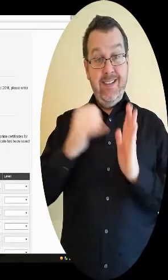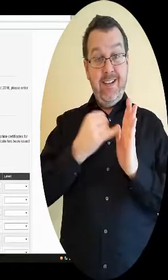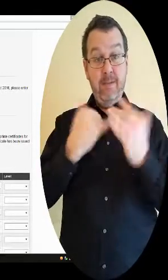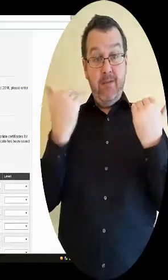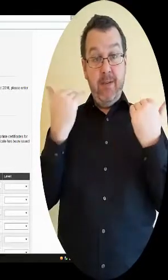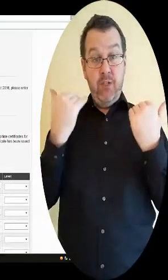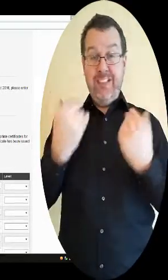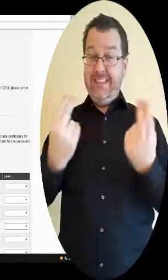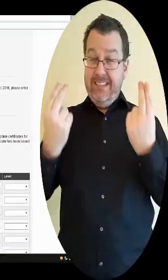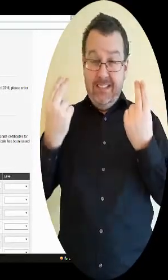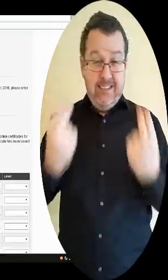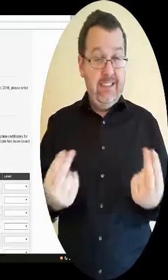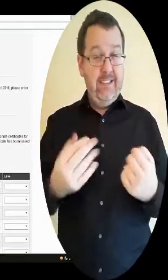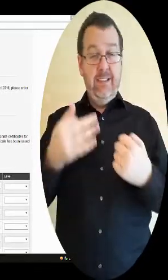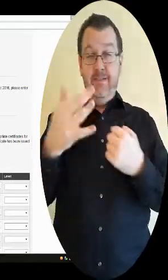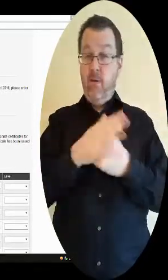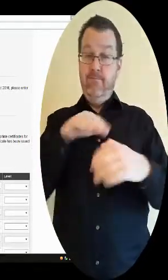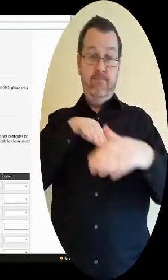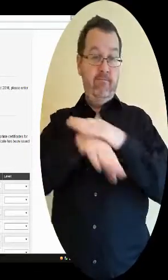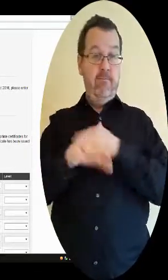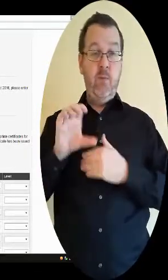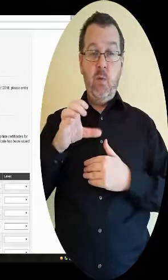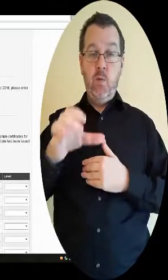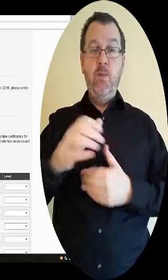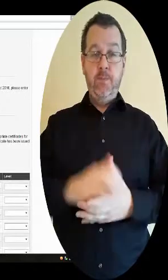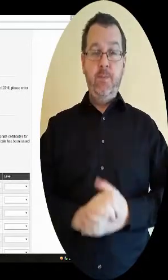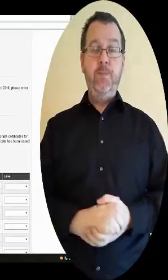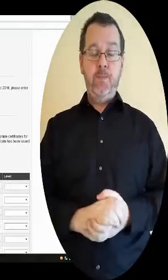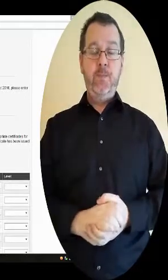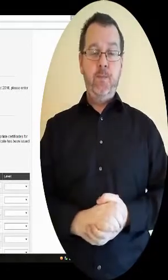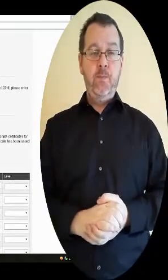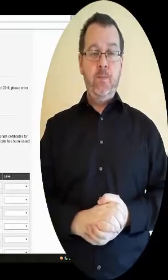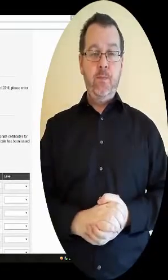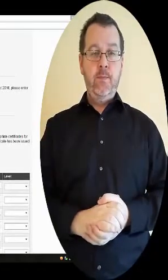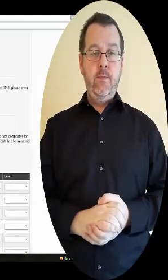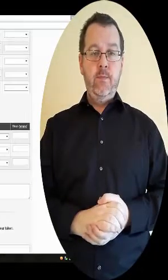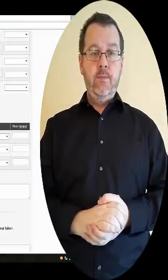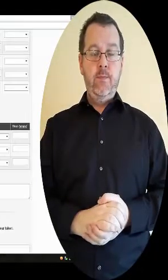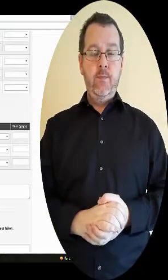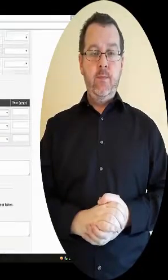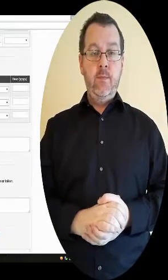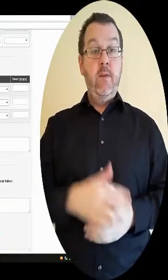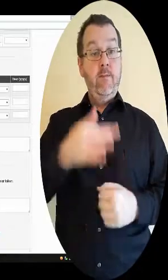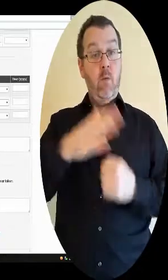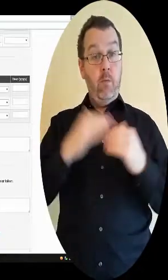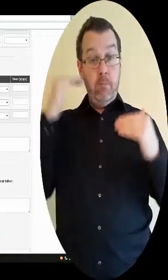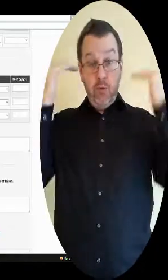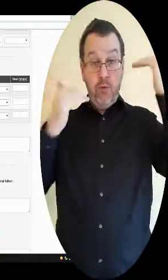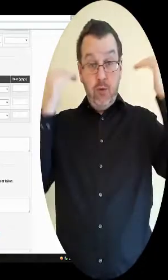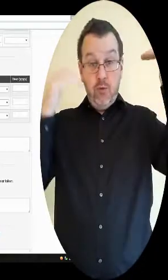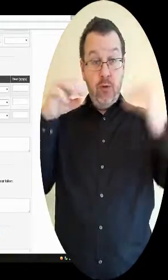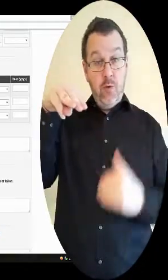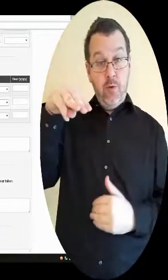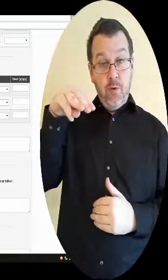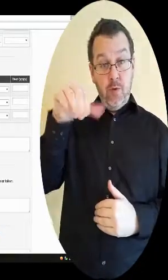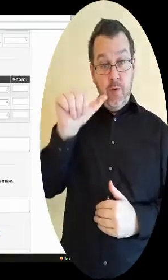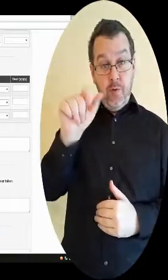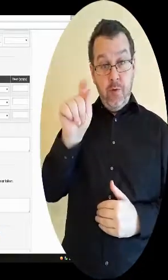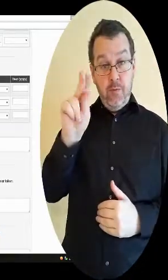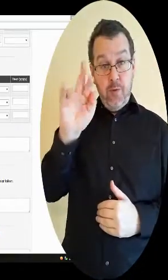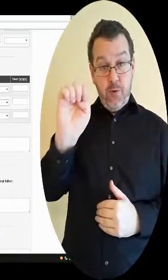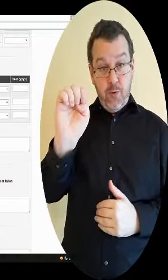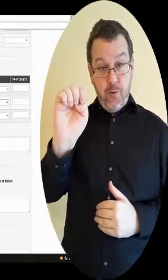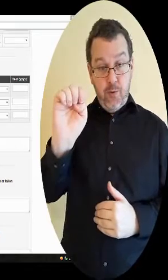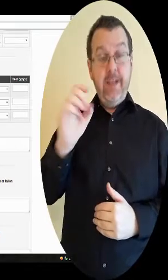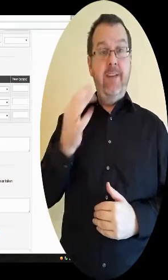details are required to meet minimum entry requirements. For mature applicants, applicants